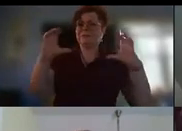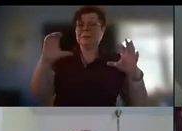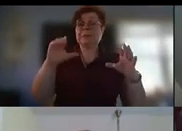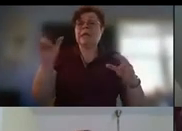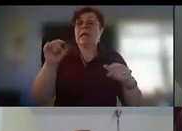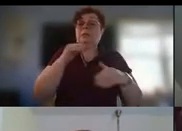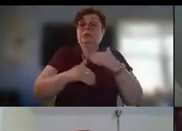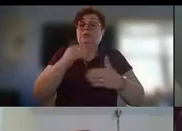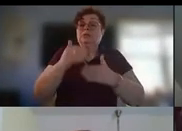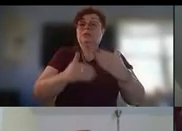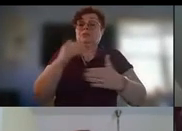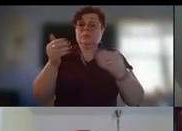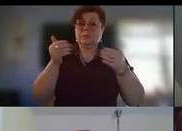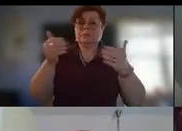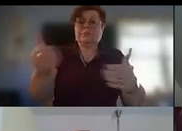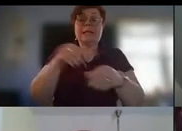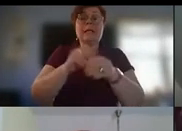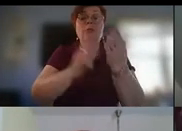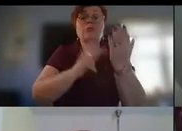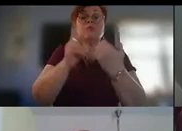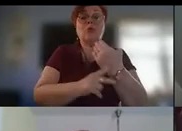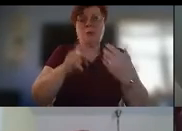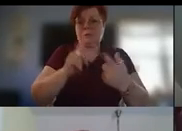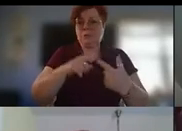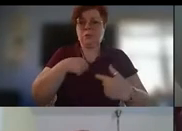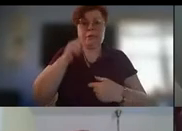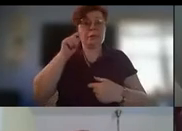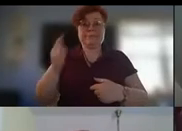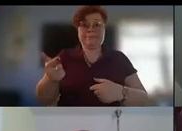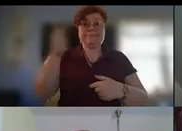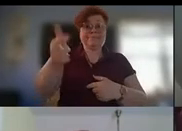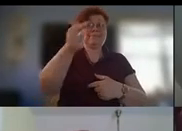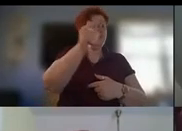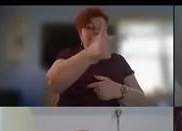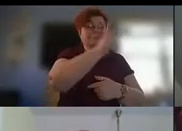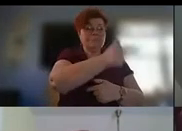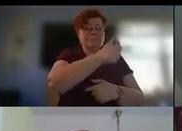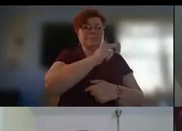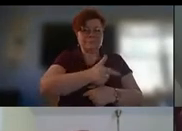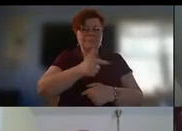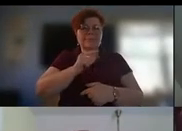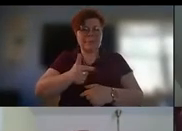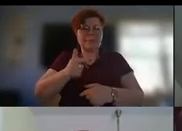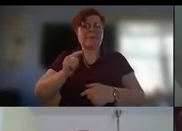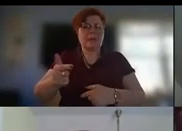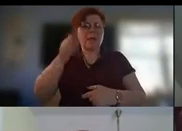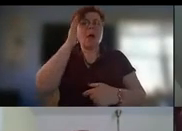move on in the program to speakers and readings i will change the gallery view